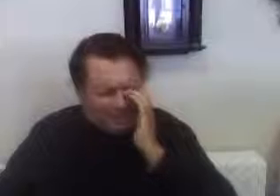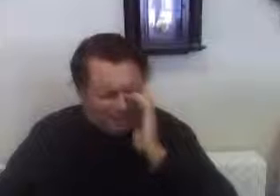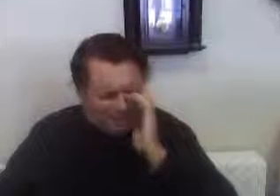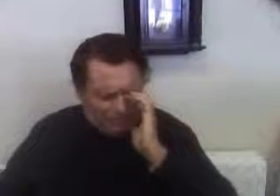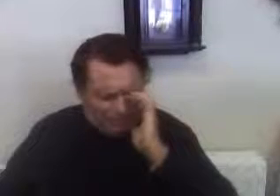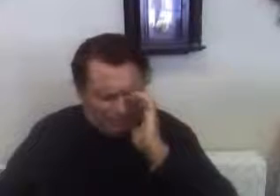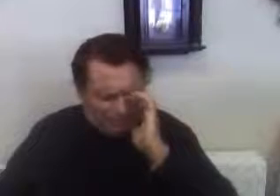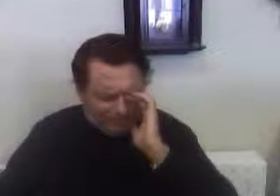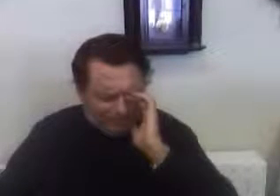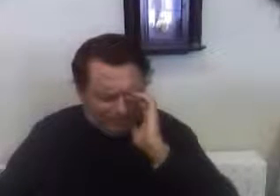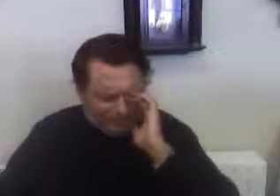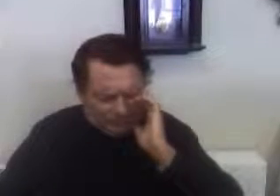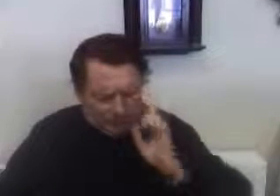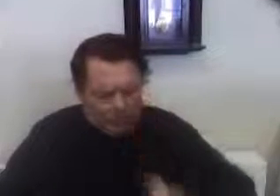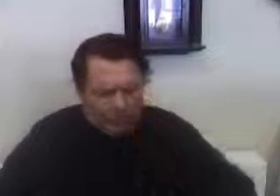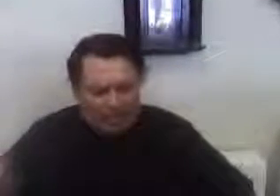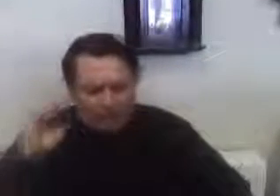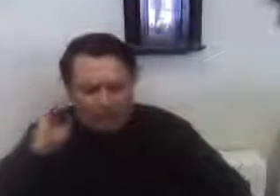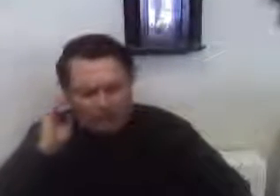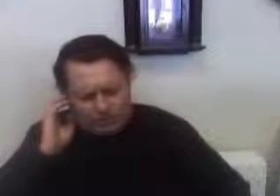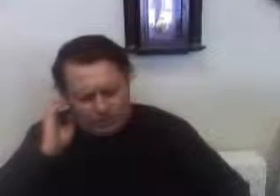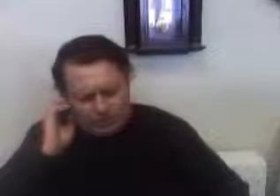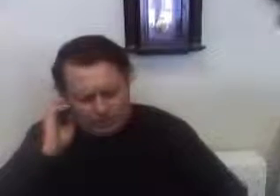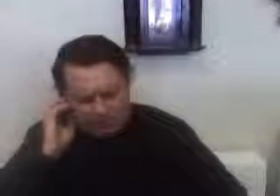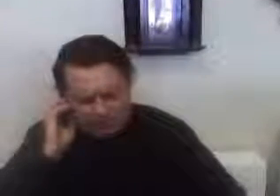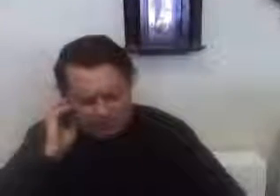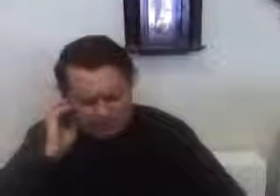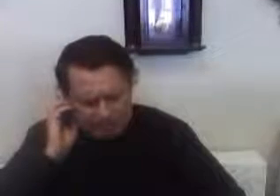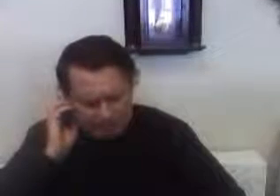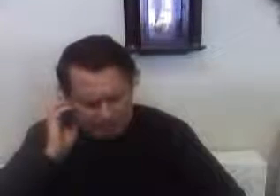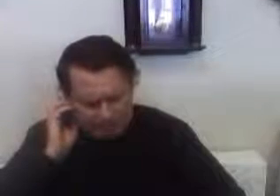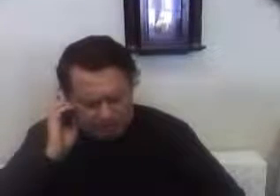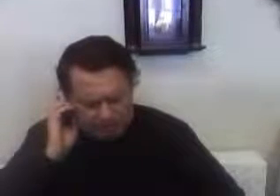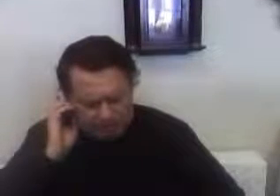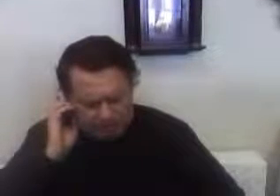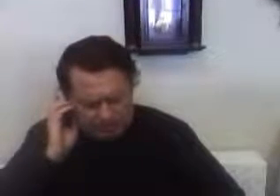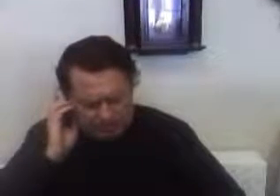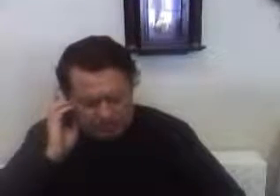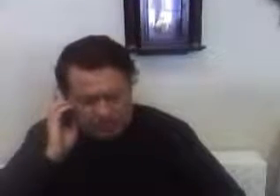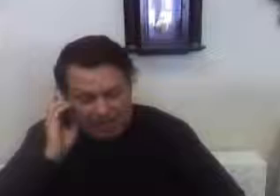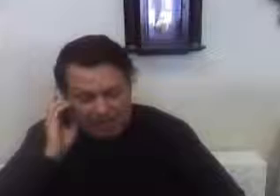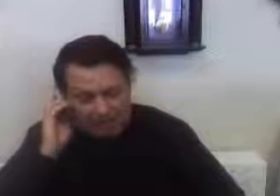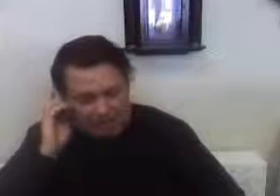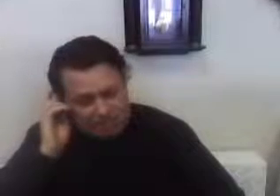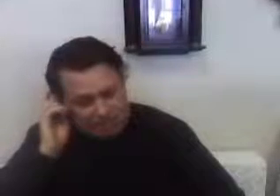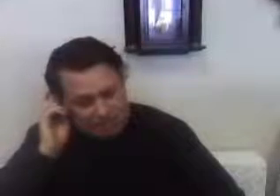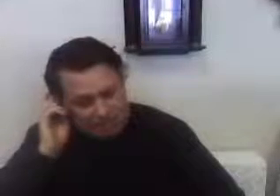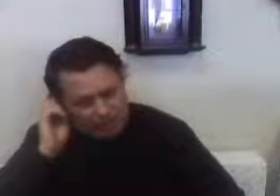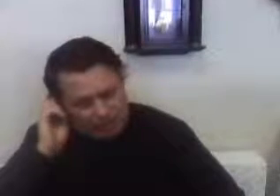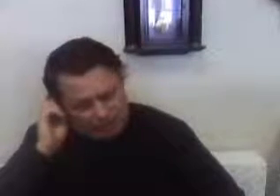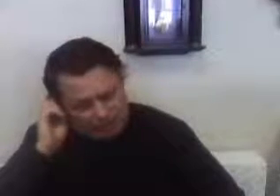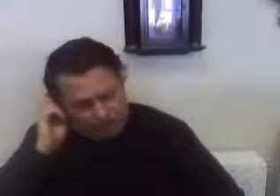a little different. Our first taste of communism was actually into an industrial,